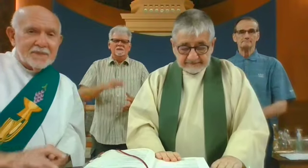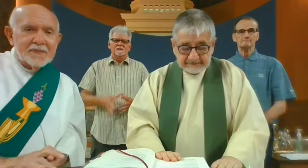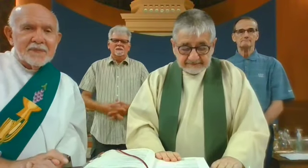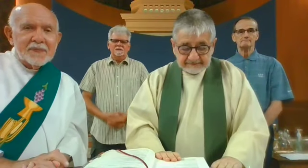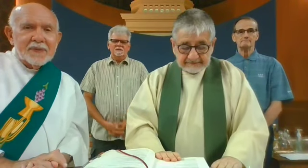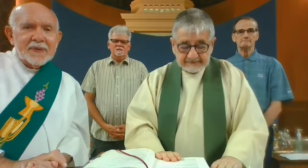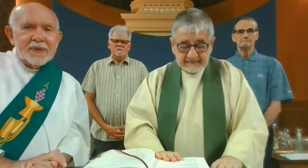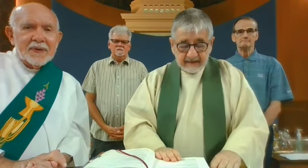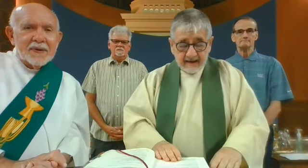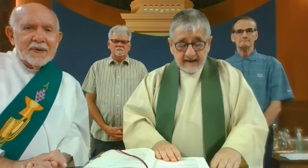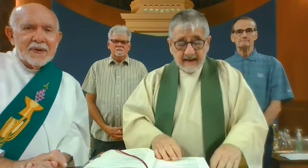spirit.